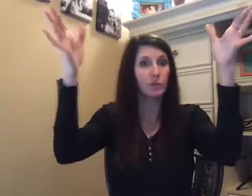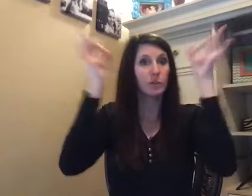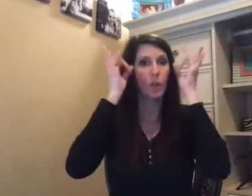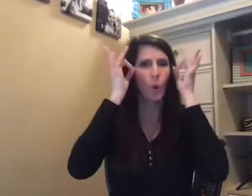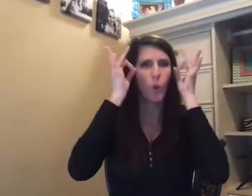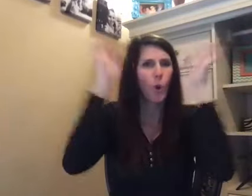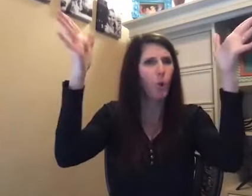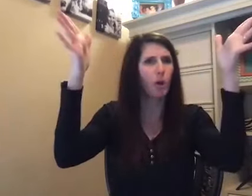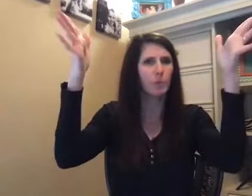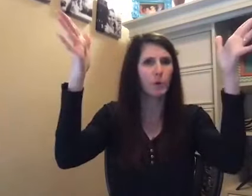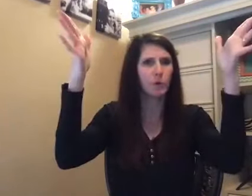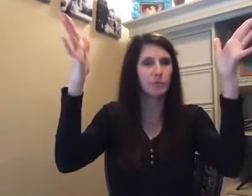or horrible,